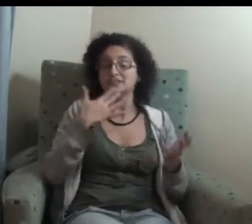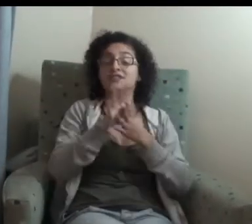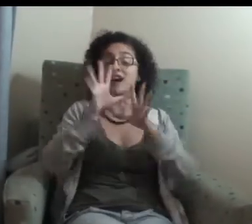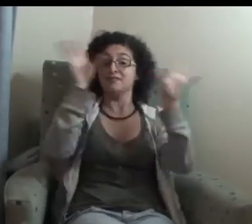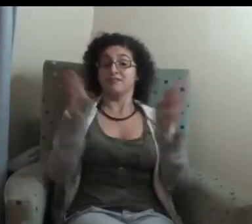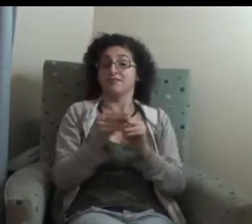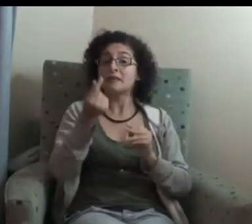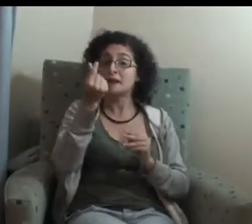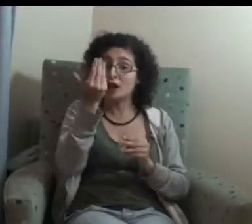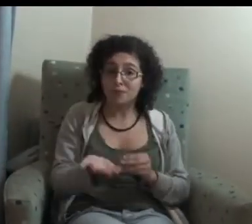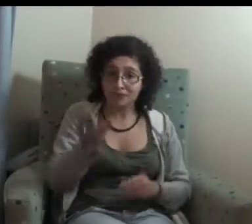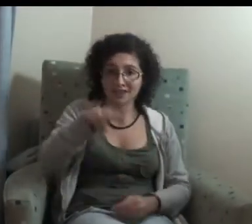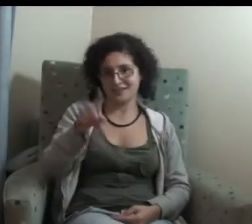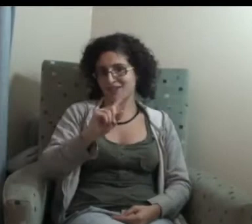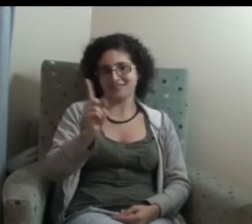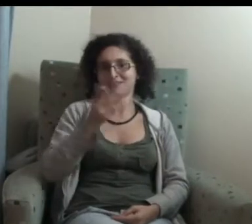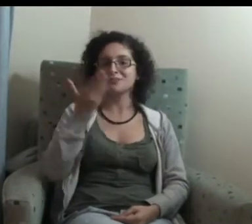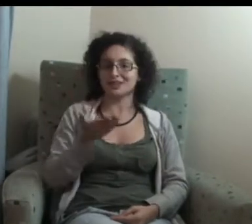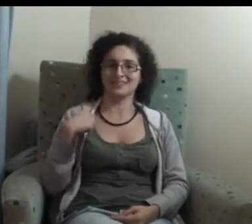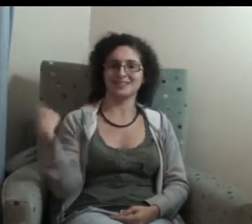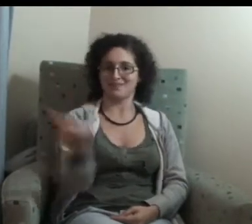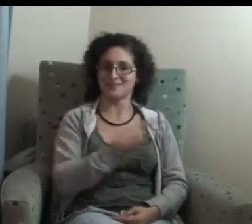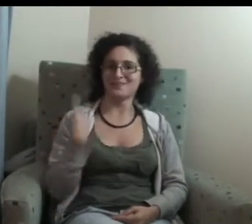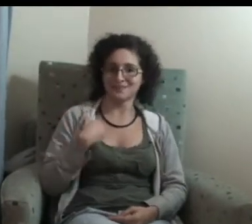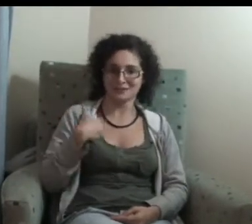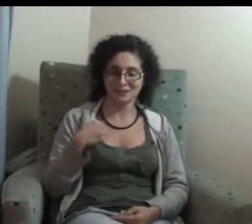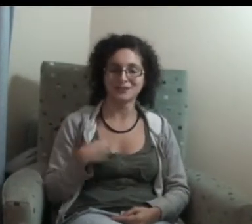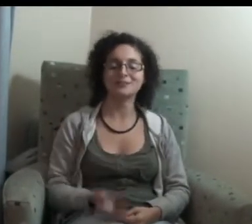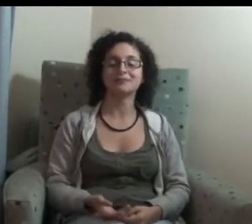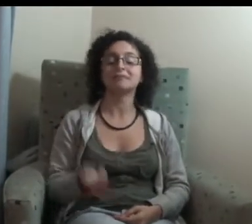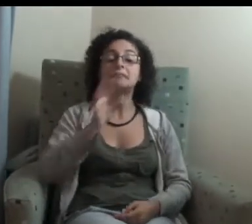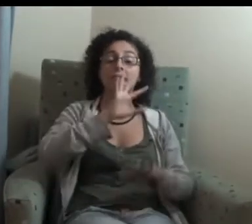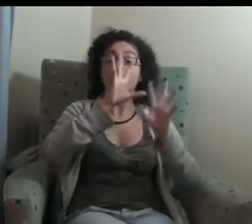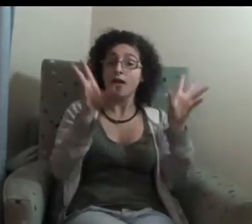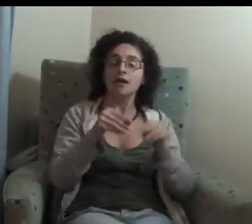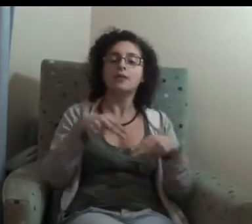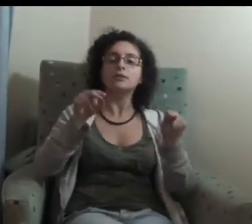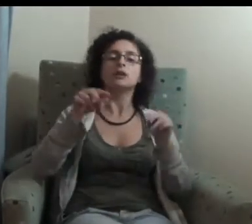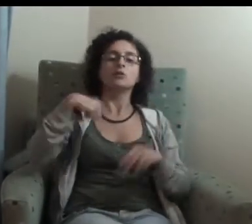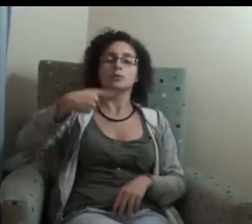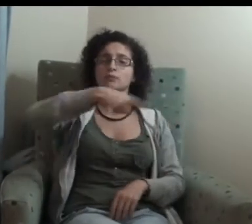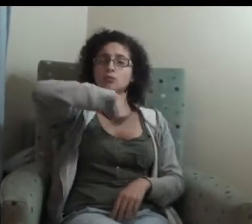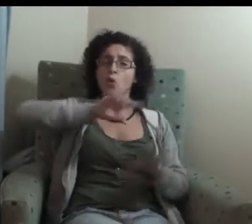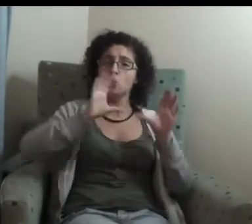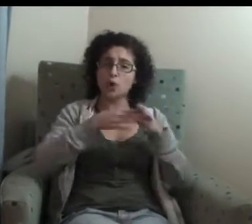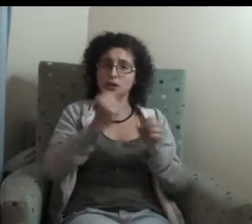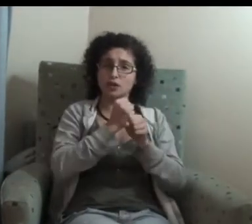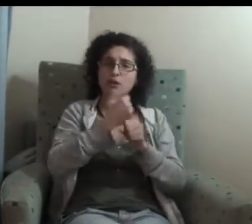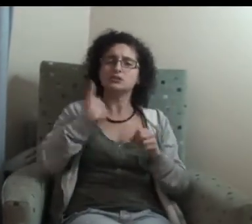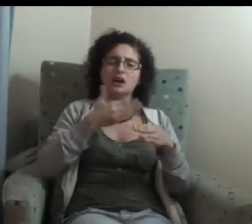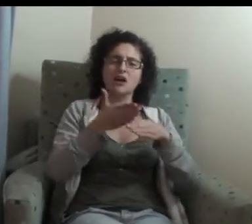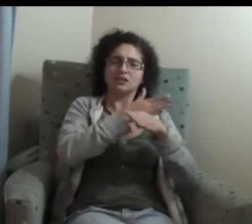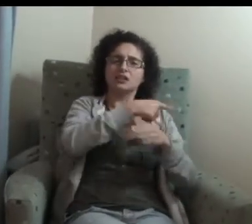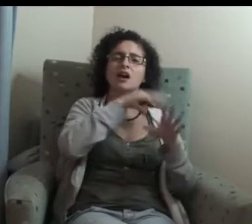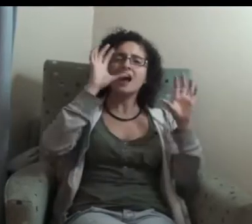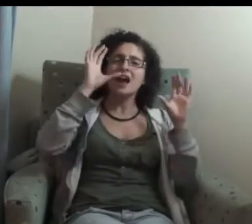Okay. Well, before we move here, we thought we'd have a bit of reminiscing. Because it has been such a magnificent round. This is a special memory for